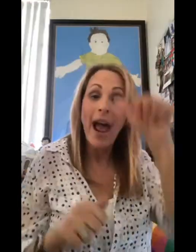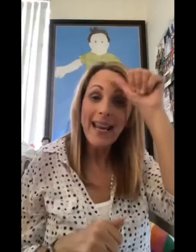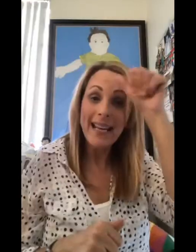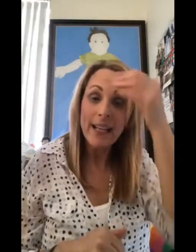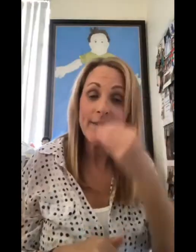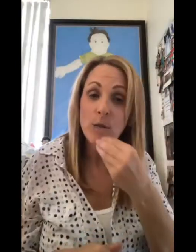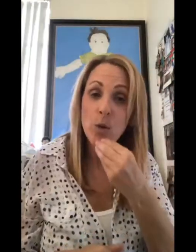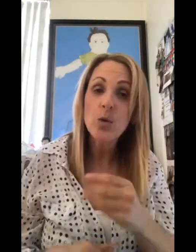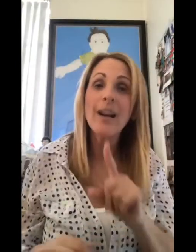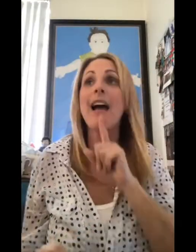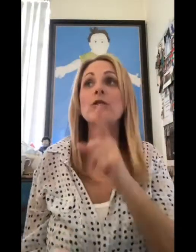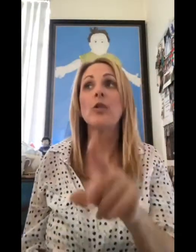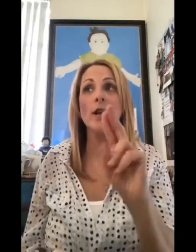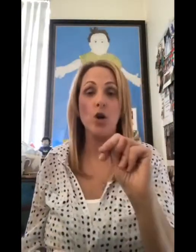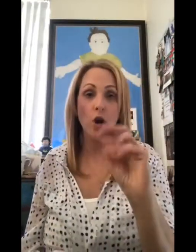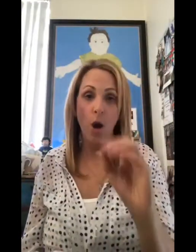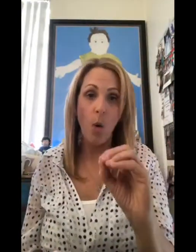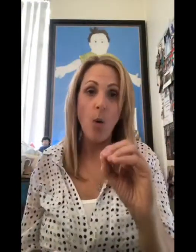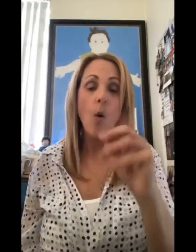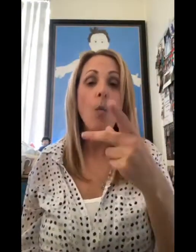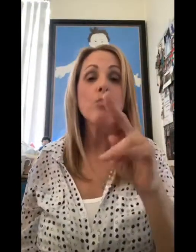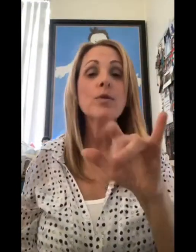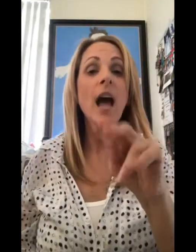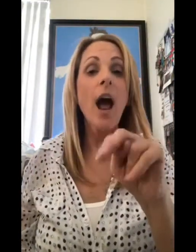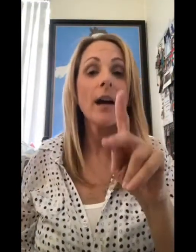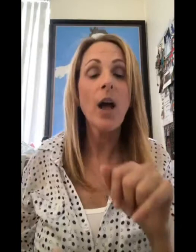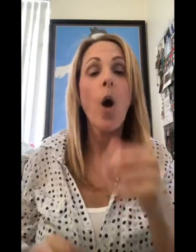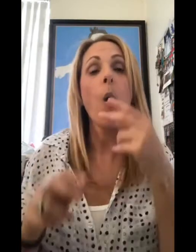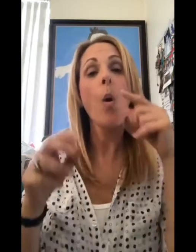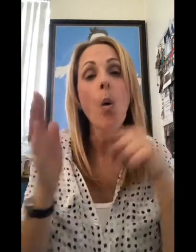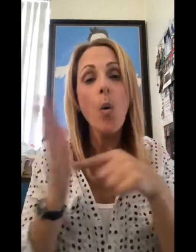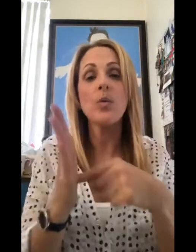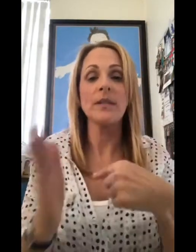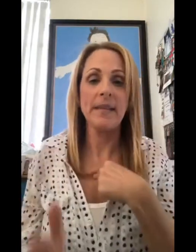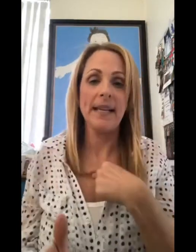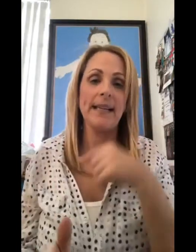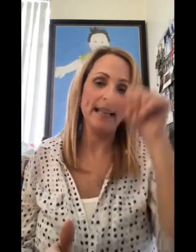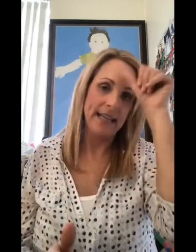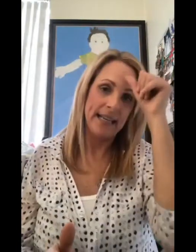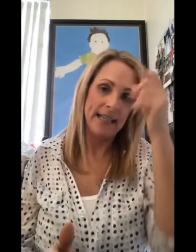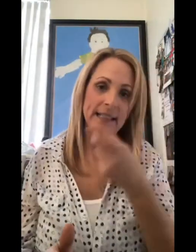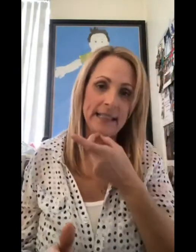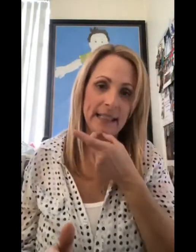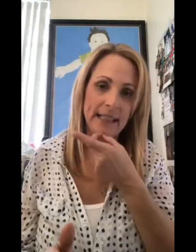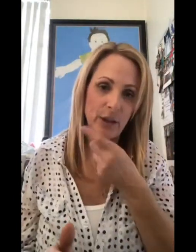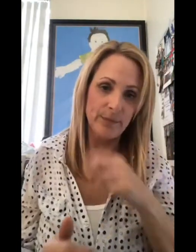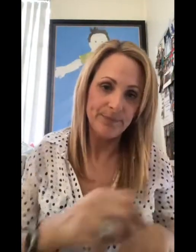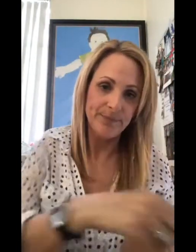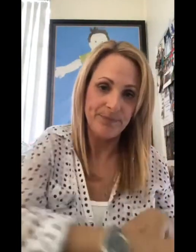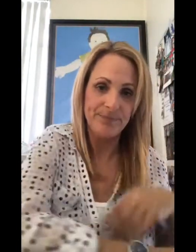Did I try Indian food? Actually, no, I haven't. Priyanka owes me an Indian dinner.